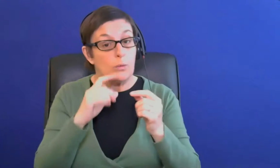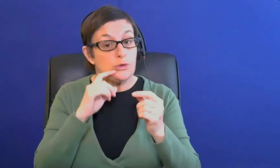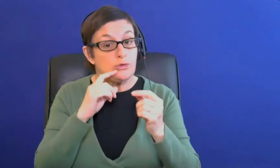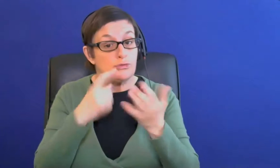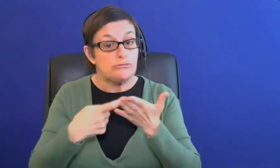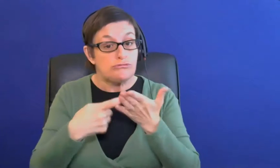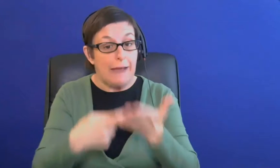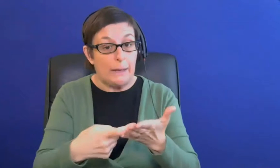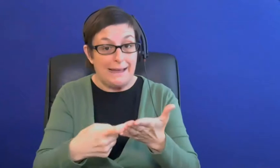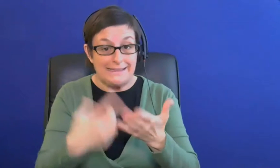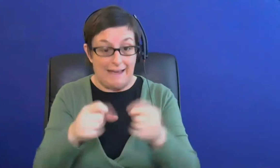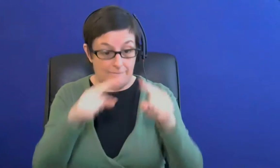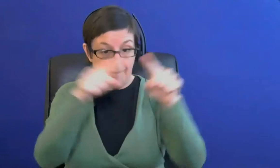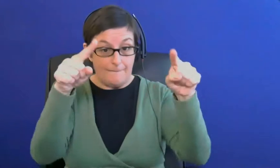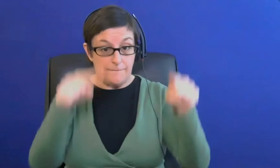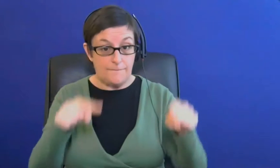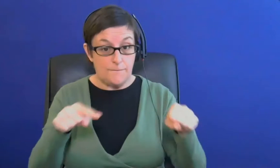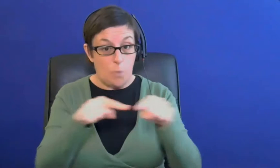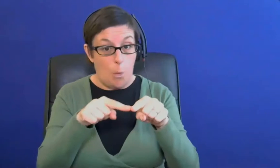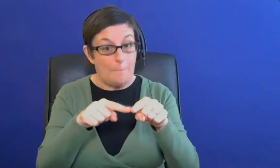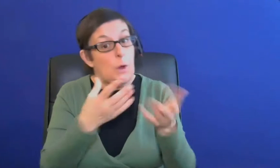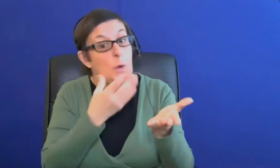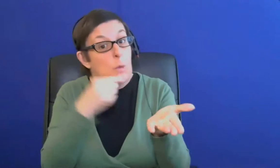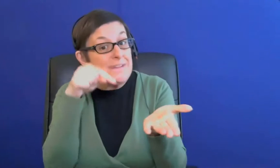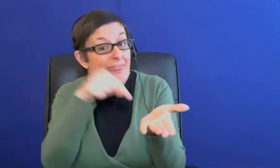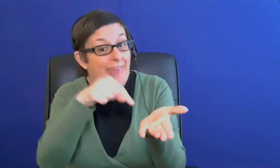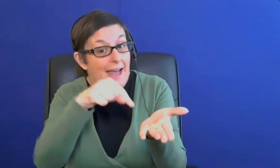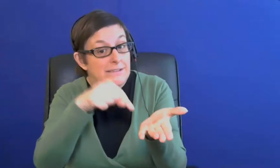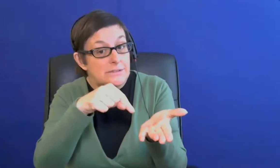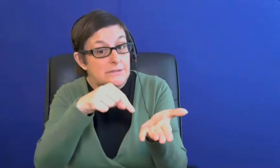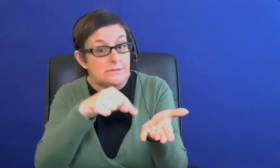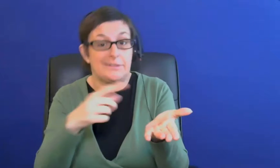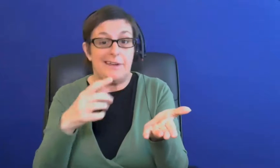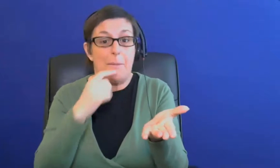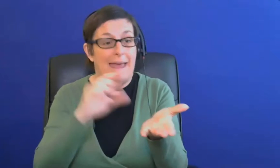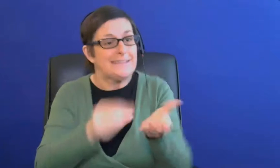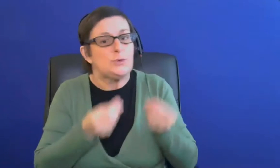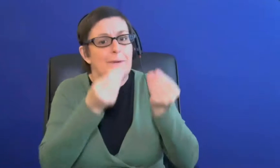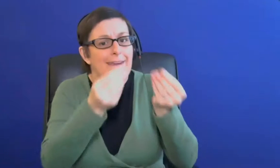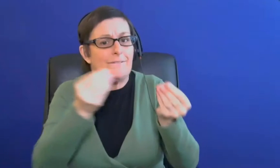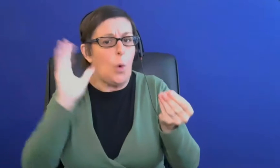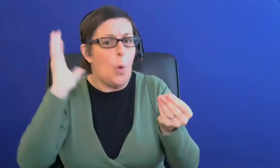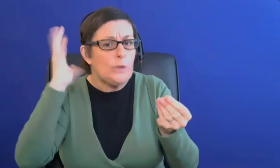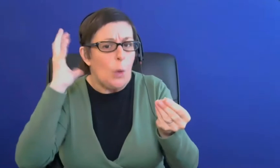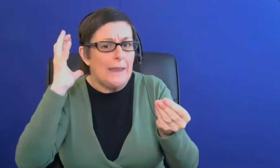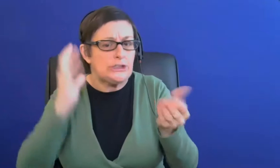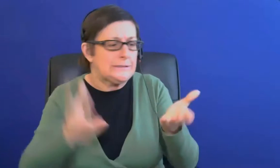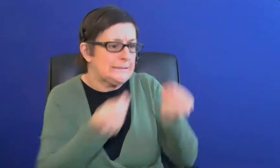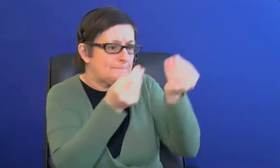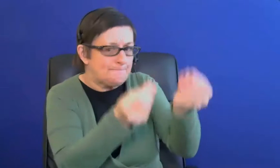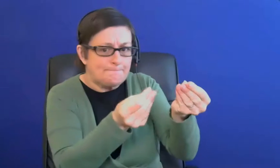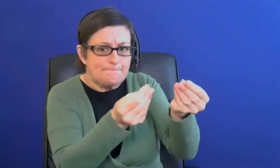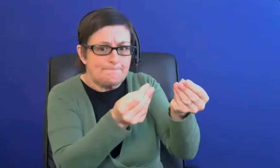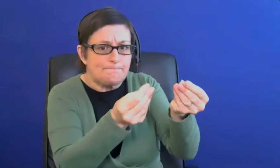medical person would you recommend using that form rather than relying on a a letter from